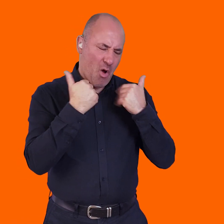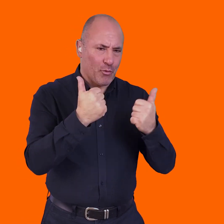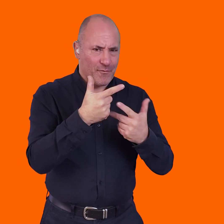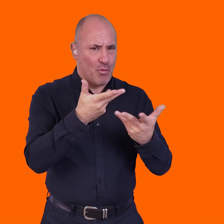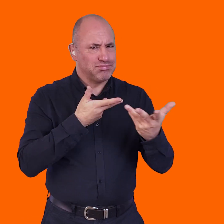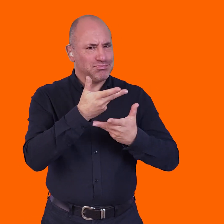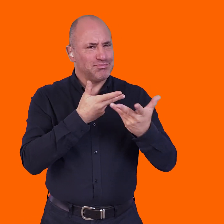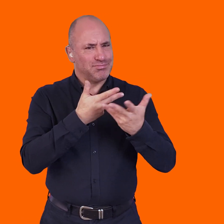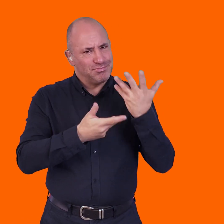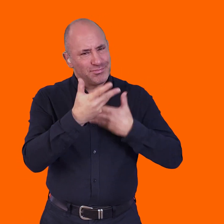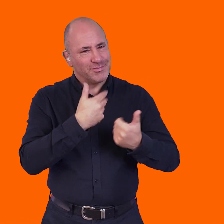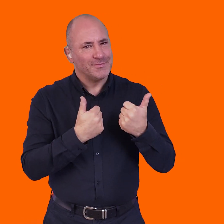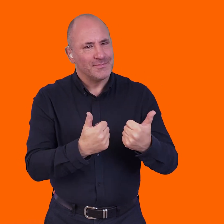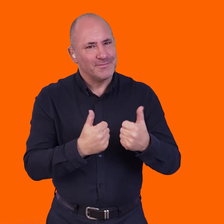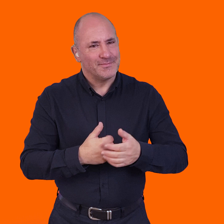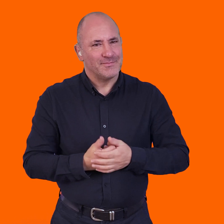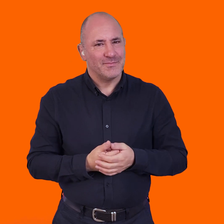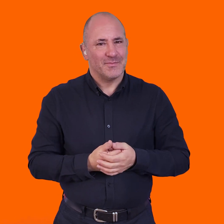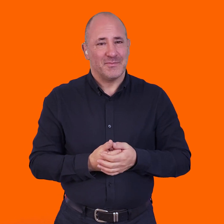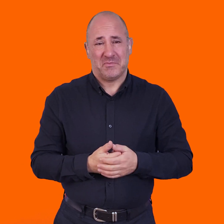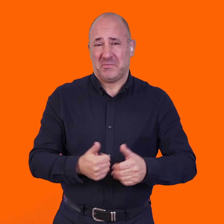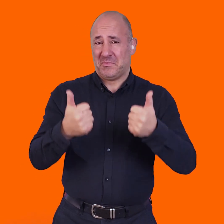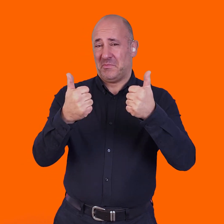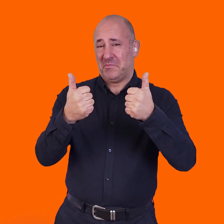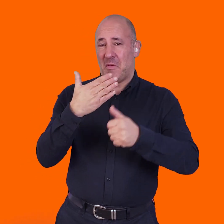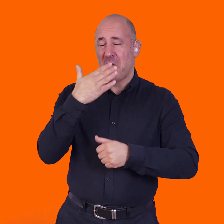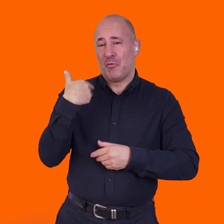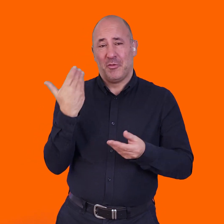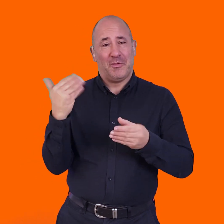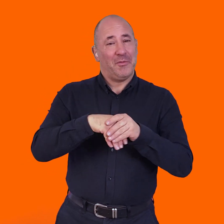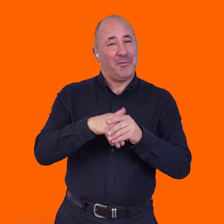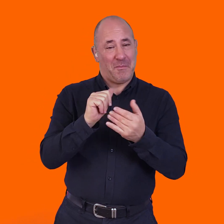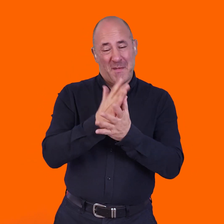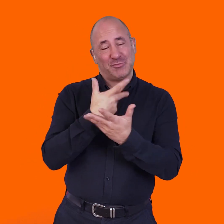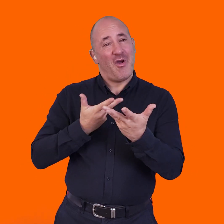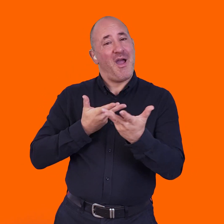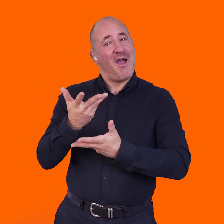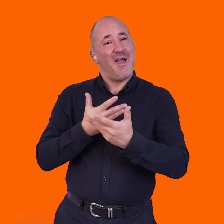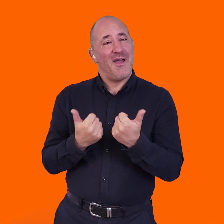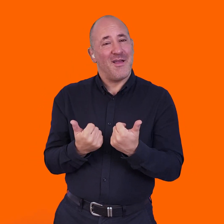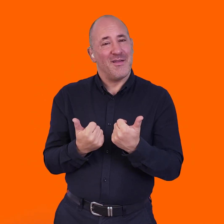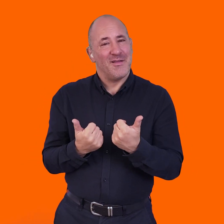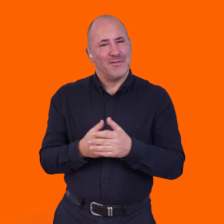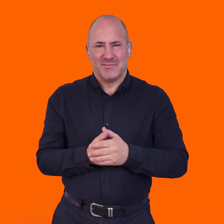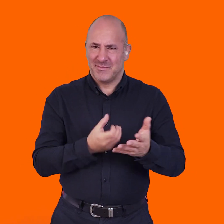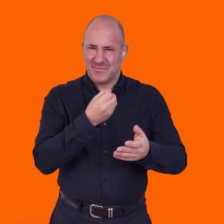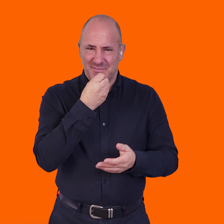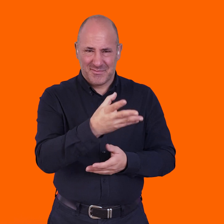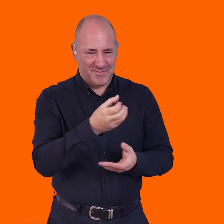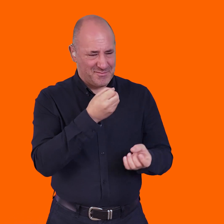bring out. Thank you so much for your time, Jane. Thank you for having me. It's been a pleasure to speak to you. Thanks, Jane.